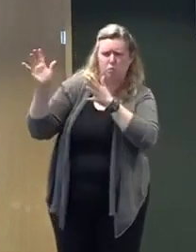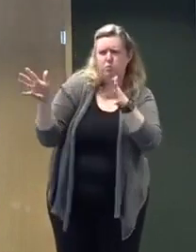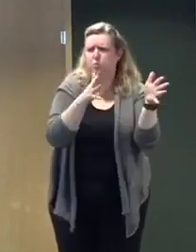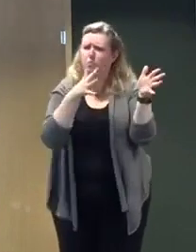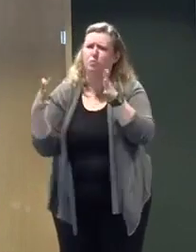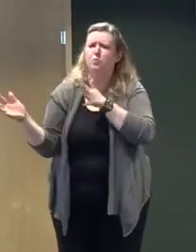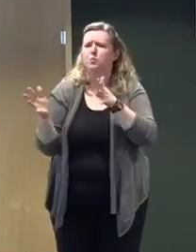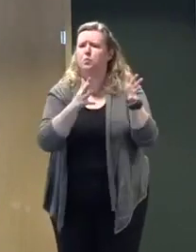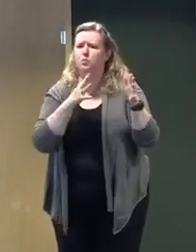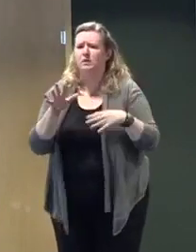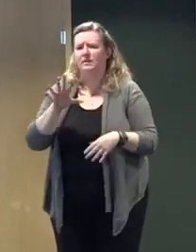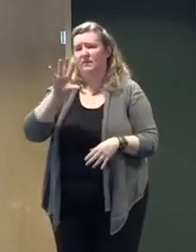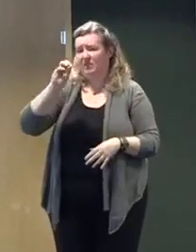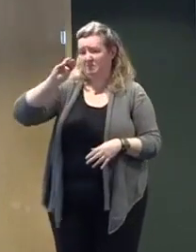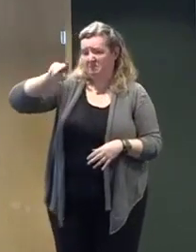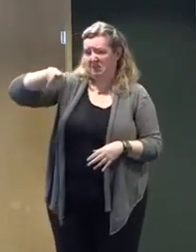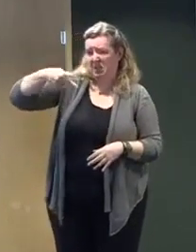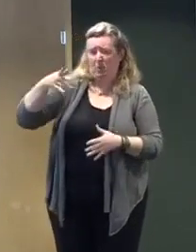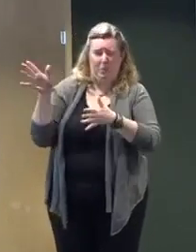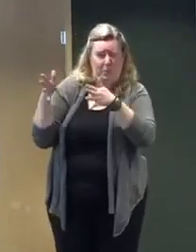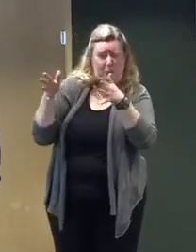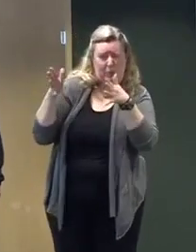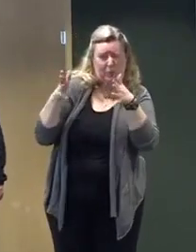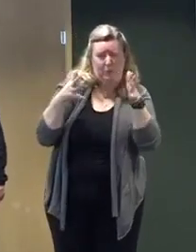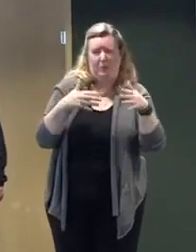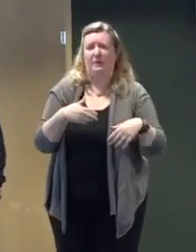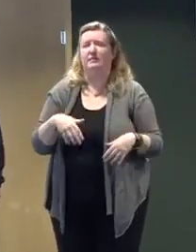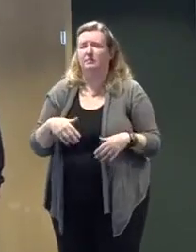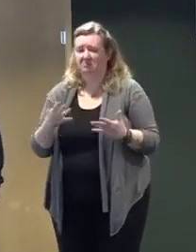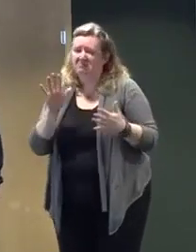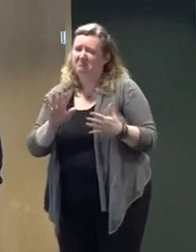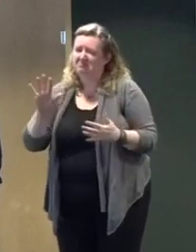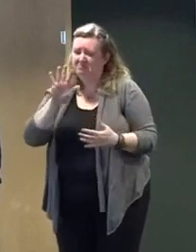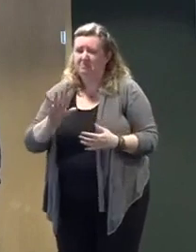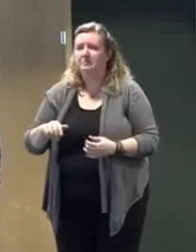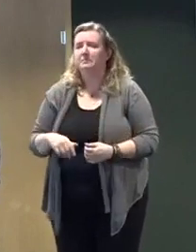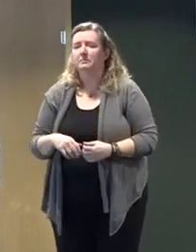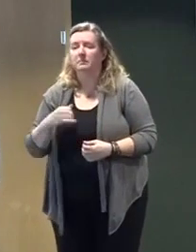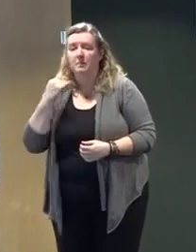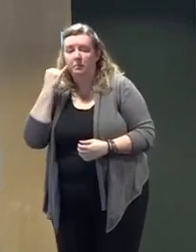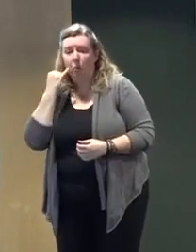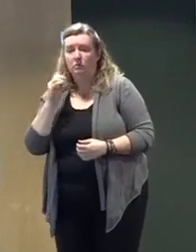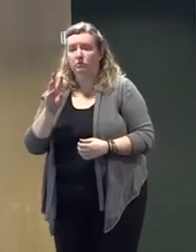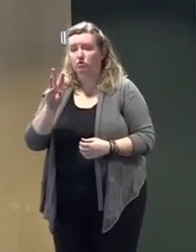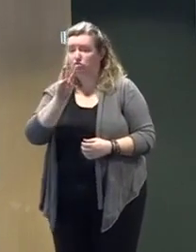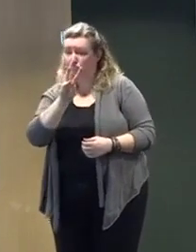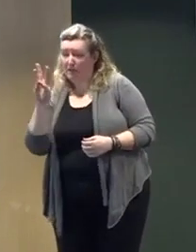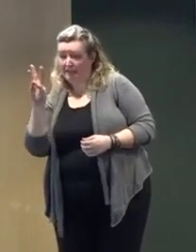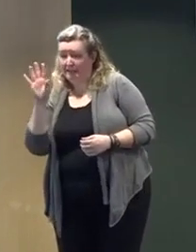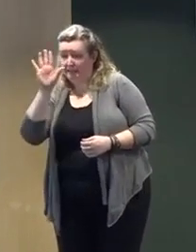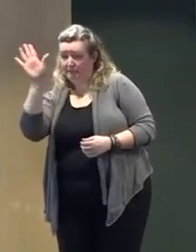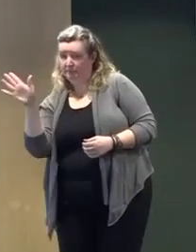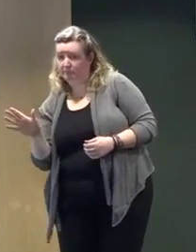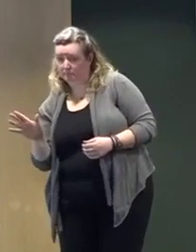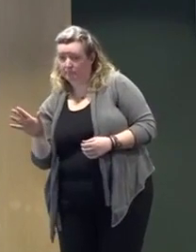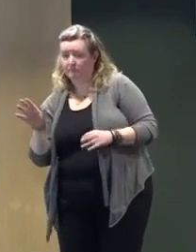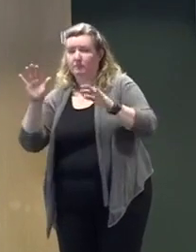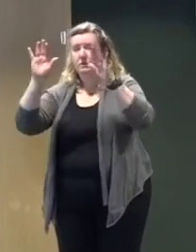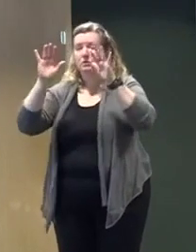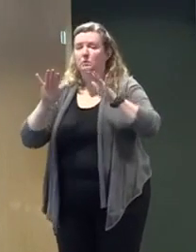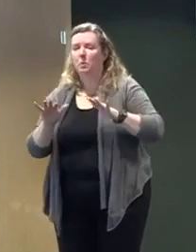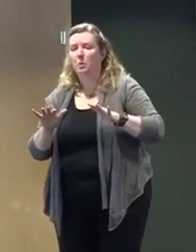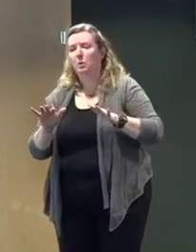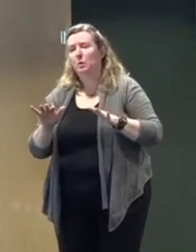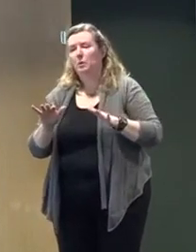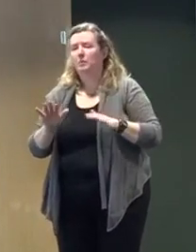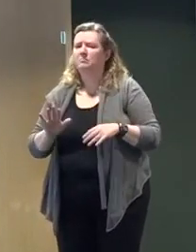per hour. For those of you west of the Turnpike, snow totals will mostly fall to between 3